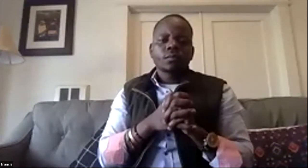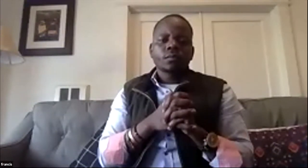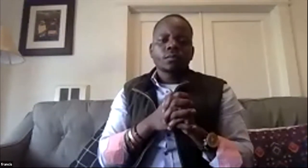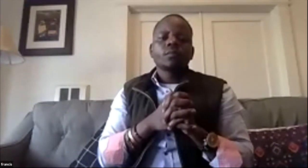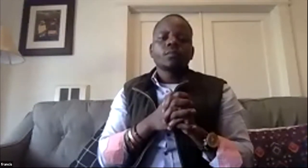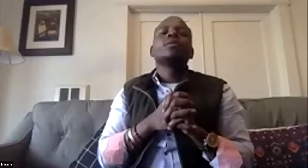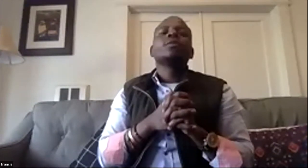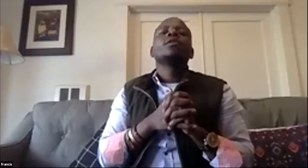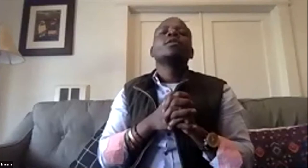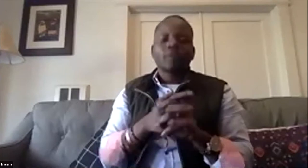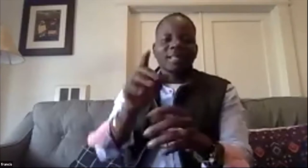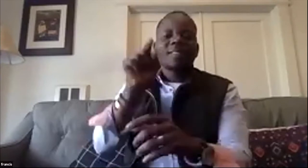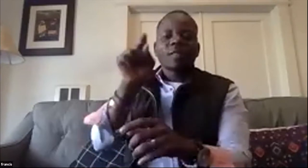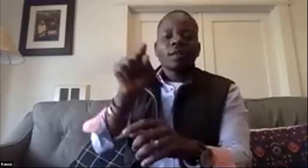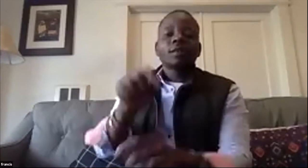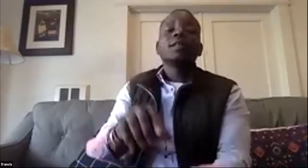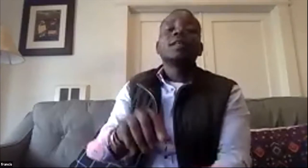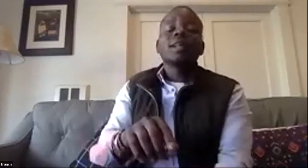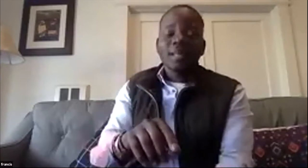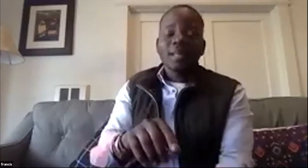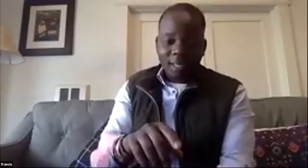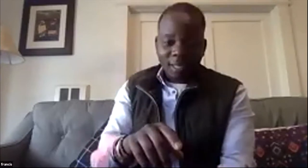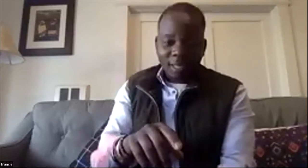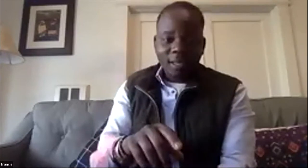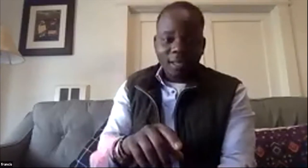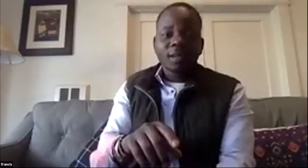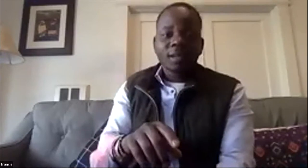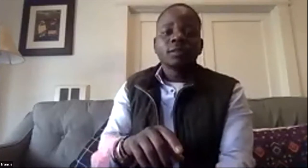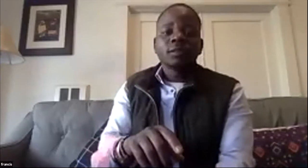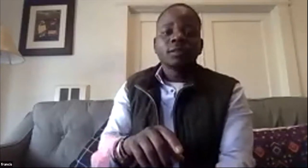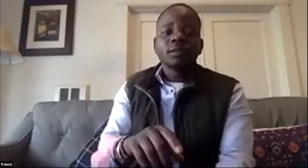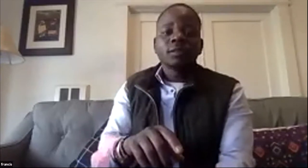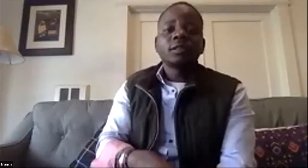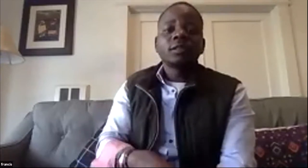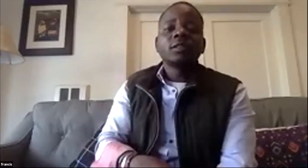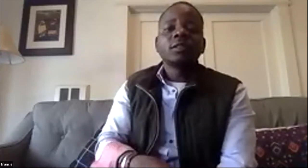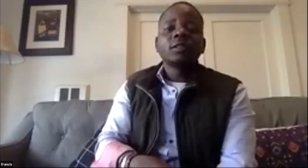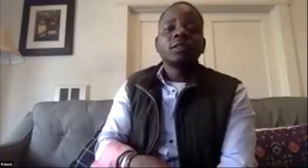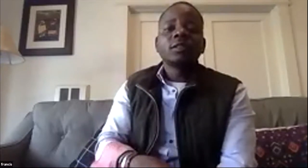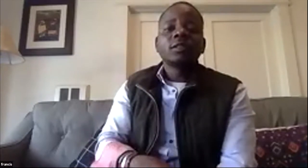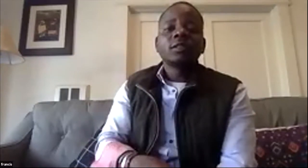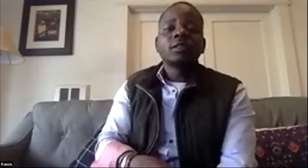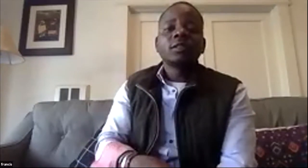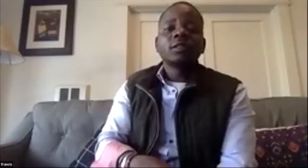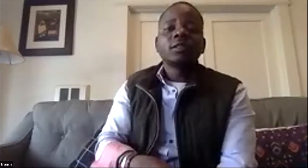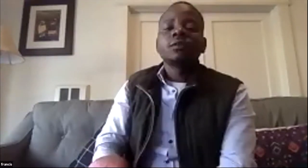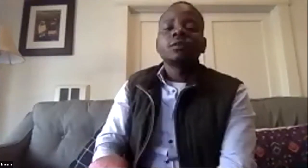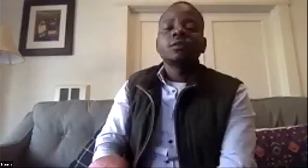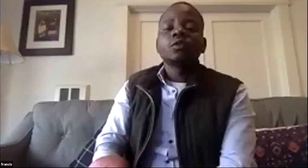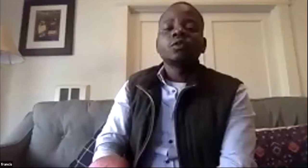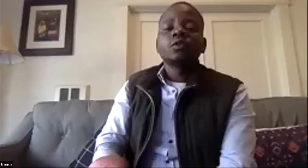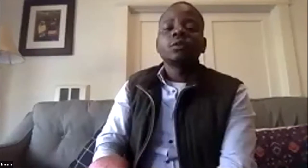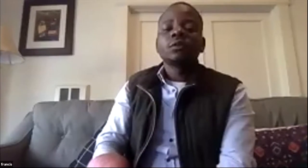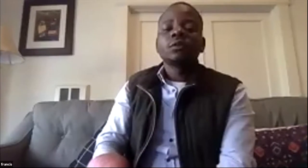they envision having safe houses and the school and the hospital connected or